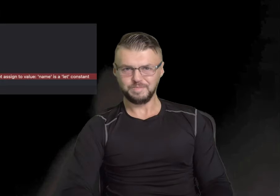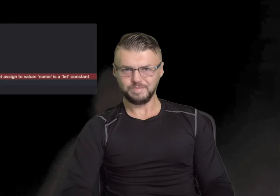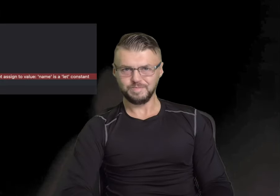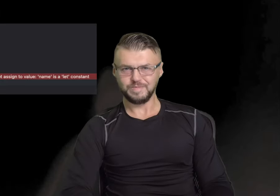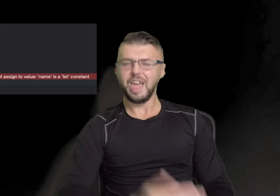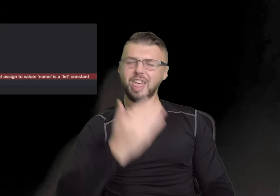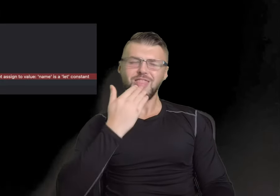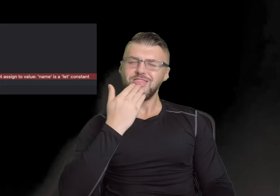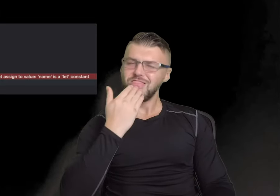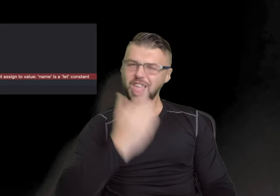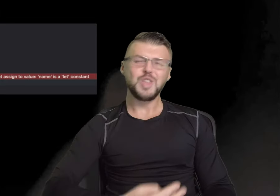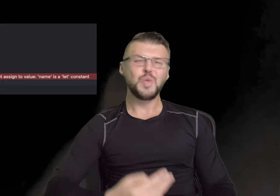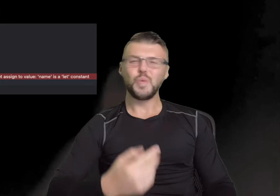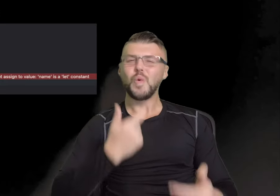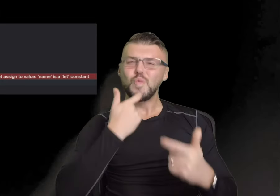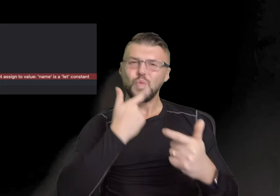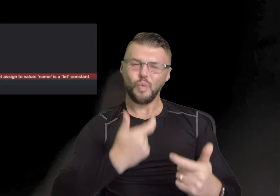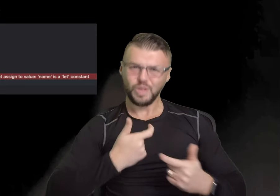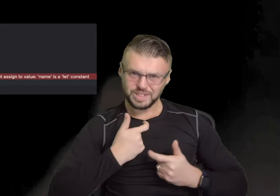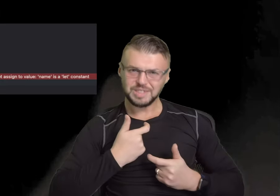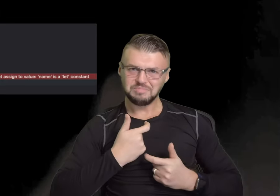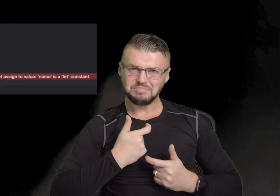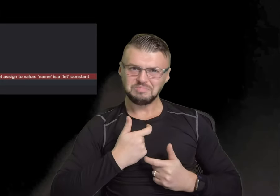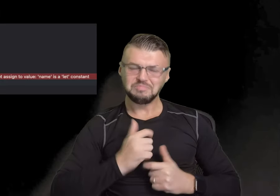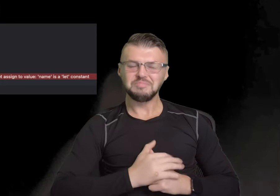Thank you so much for watching. Bye y'all.